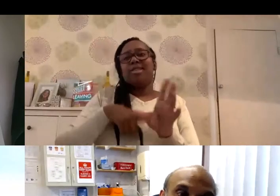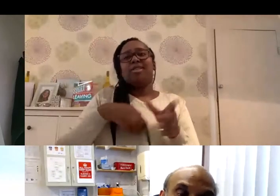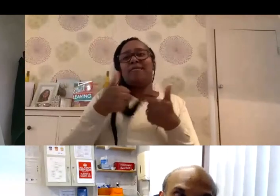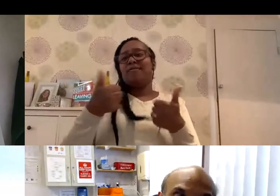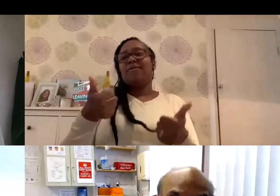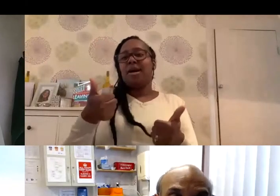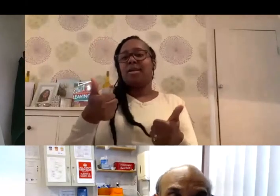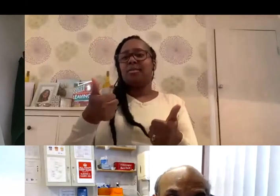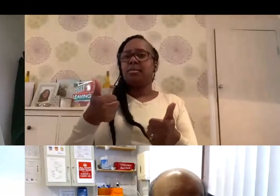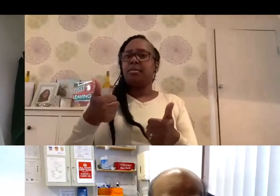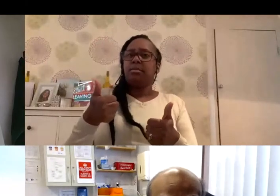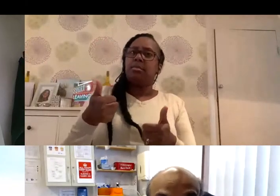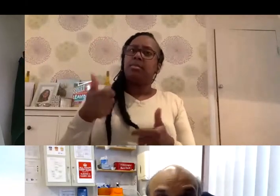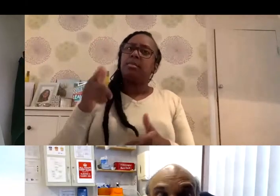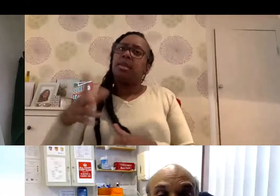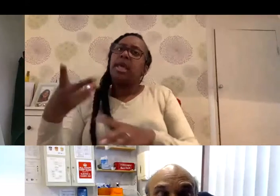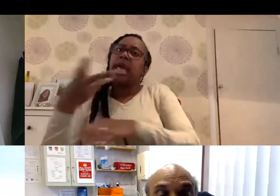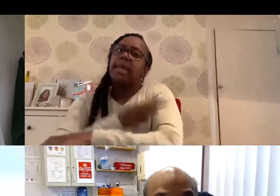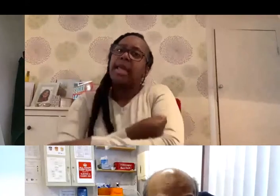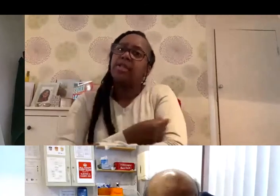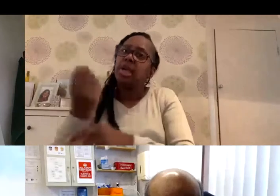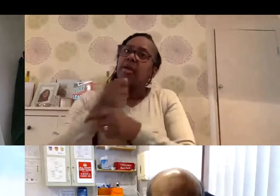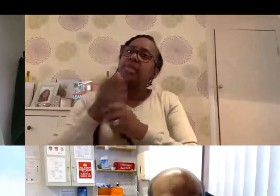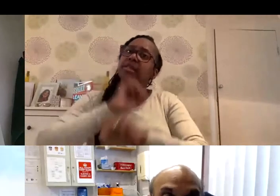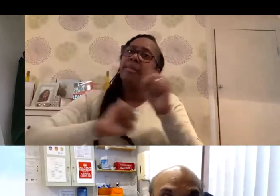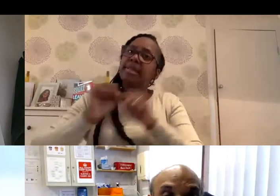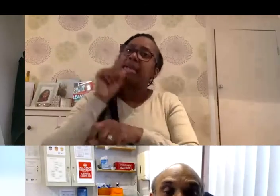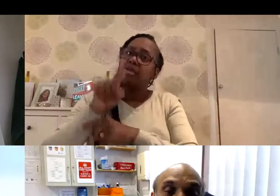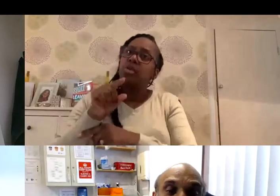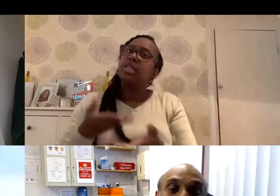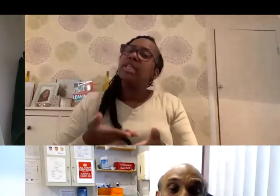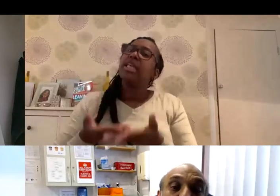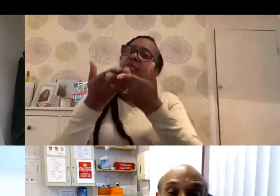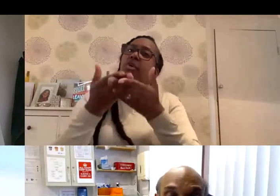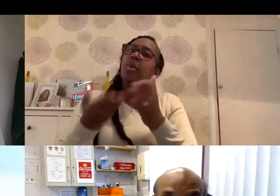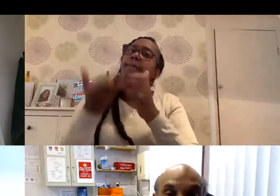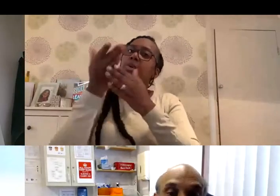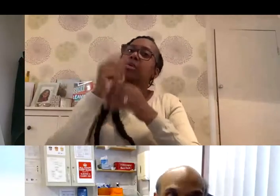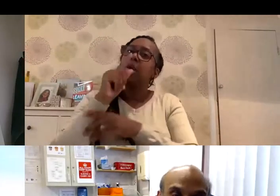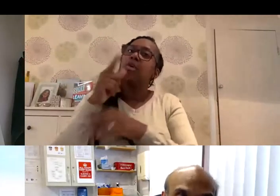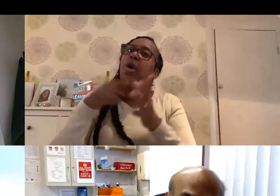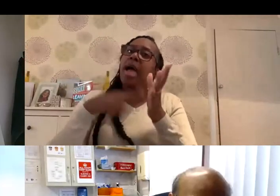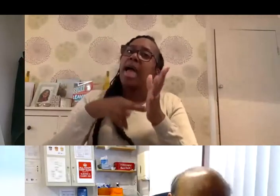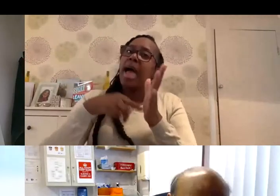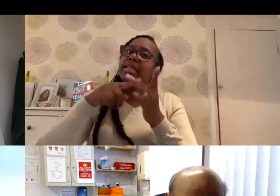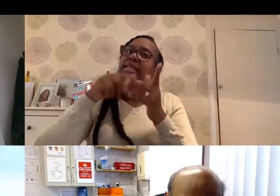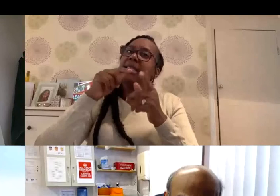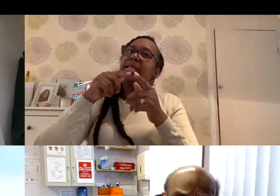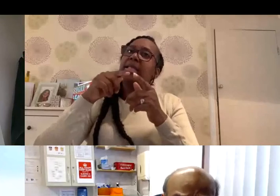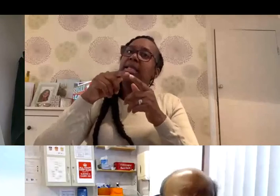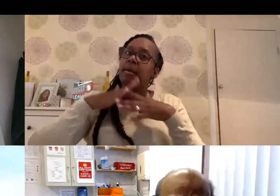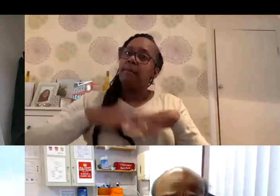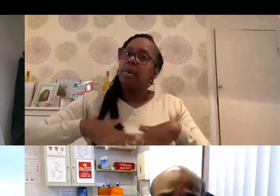So the immunization comes in to protect you, to give you that extra boost you need to make the antibody level go up to protect you from COVID